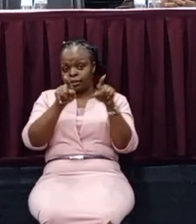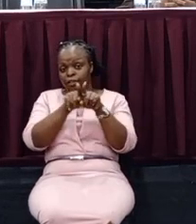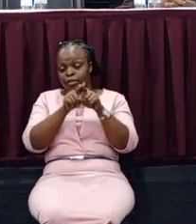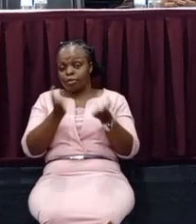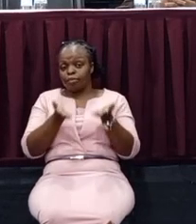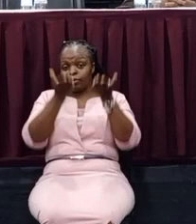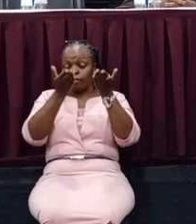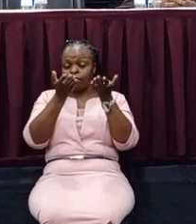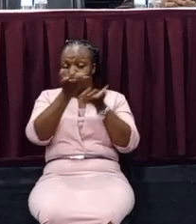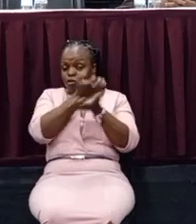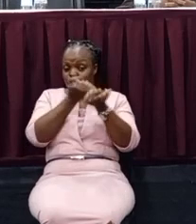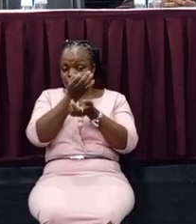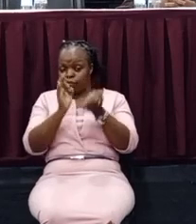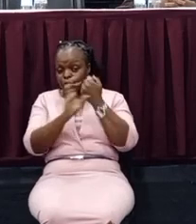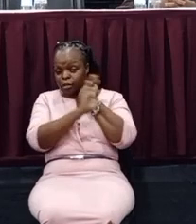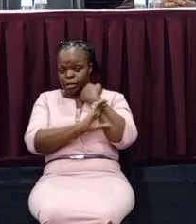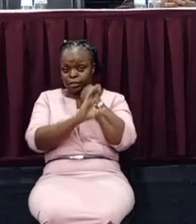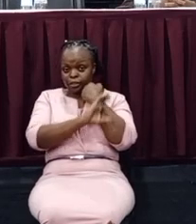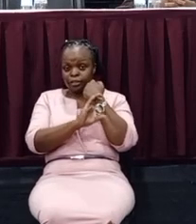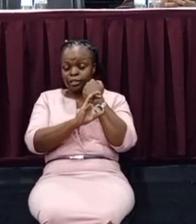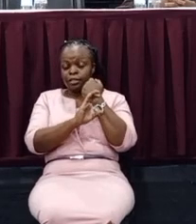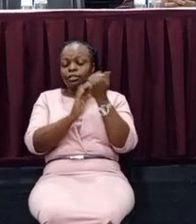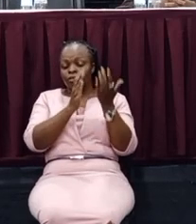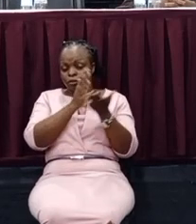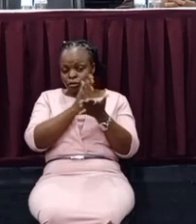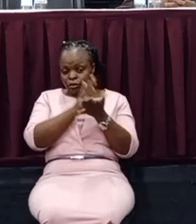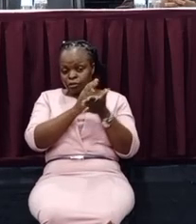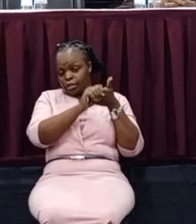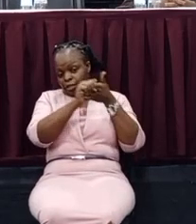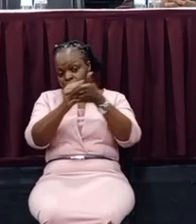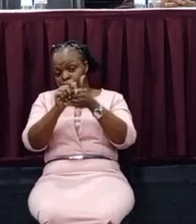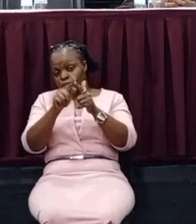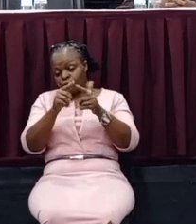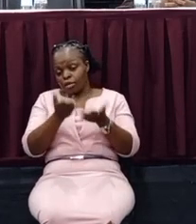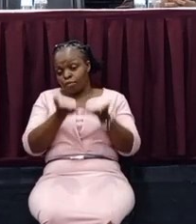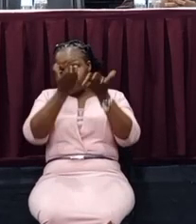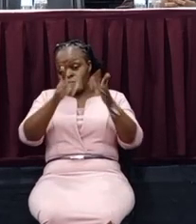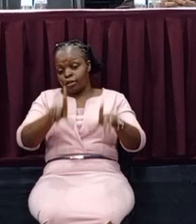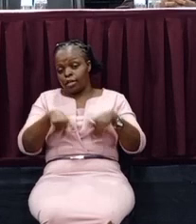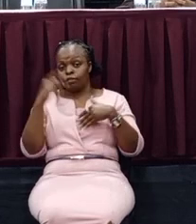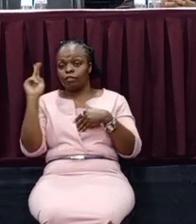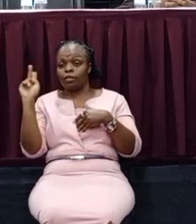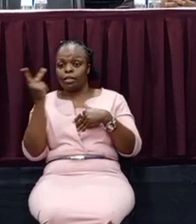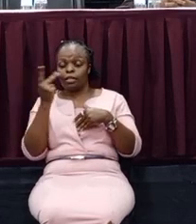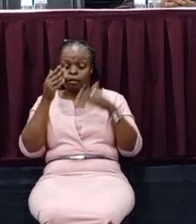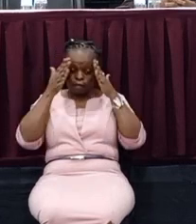the economy of our country obviously leads to the improved lives of Kenyans. Let us focus on the